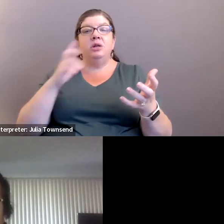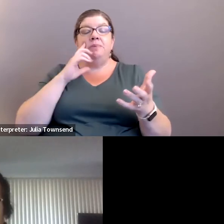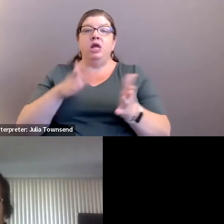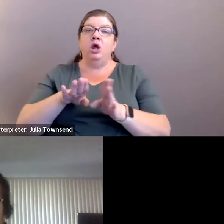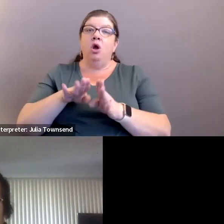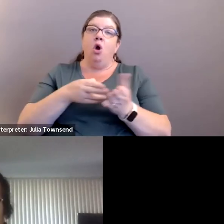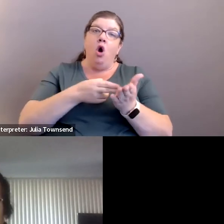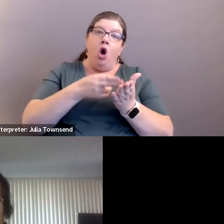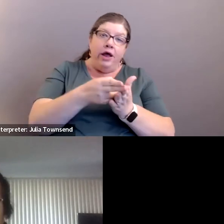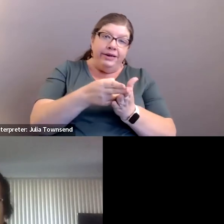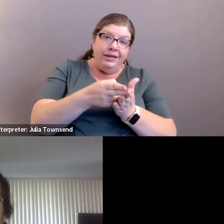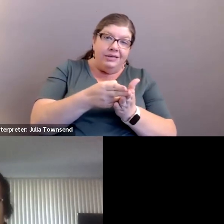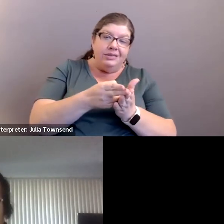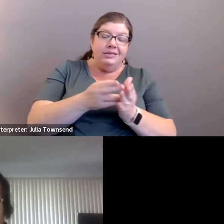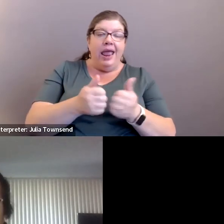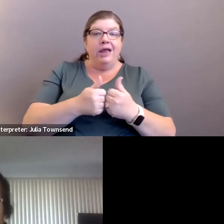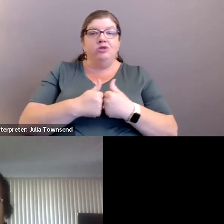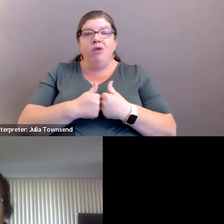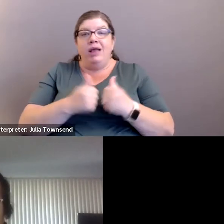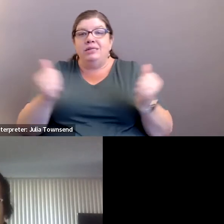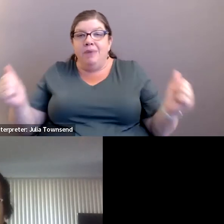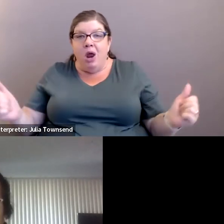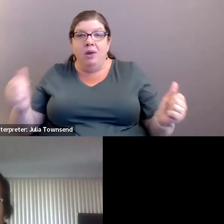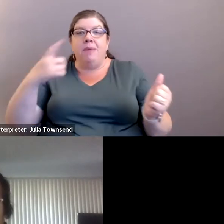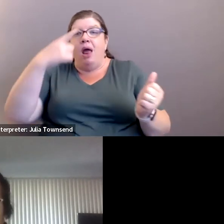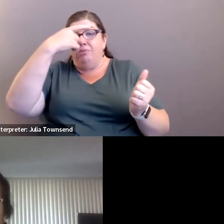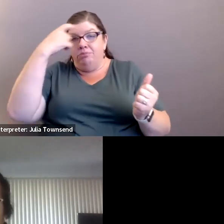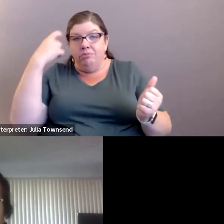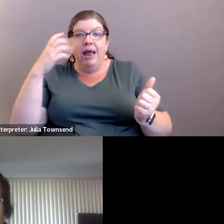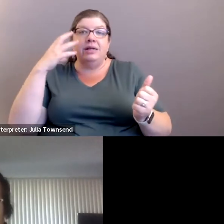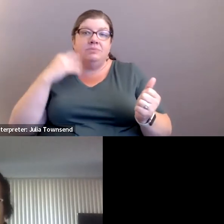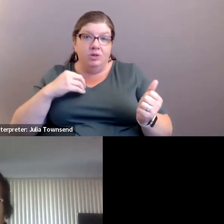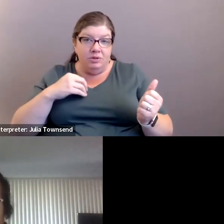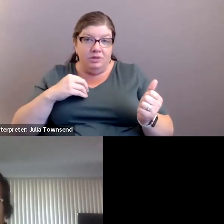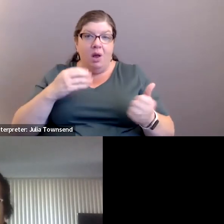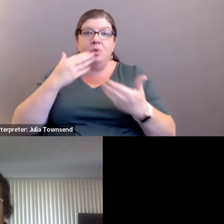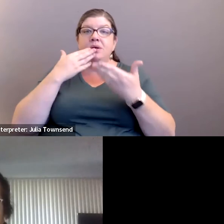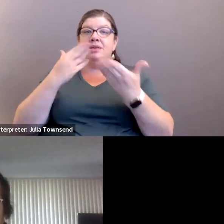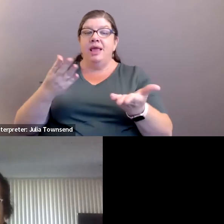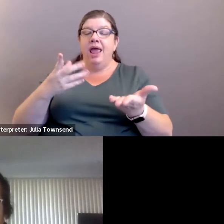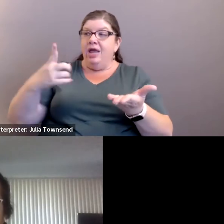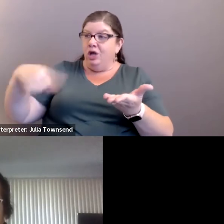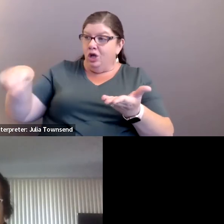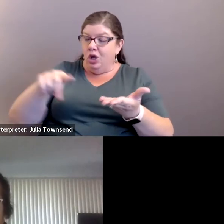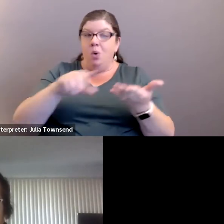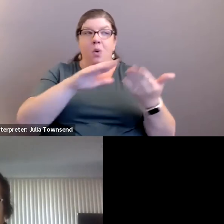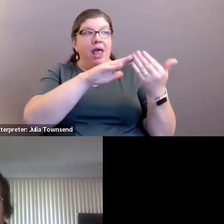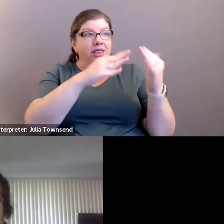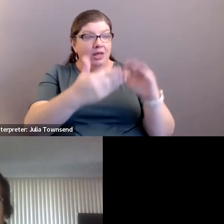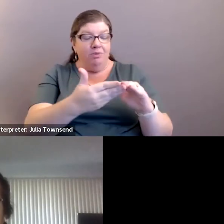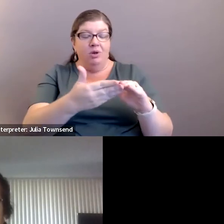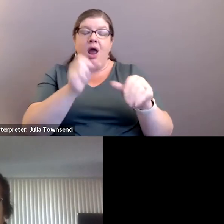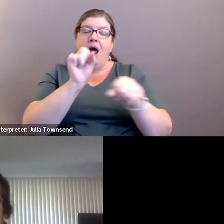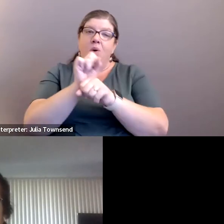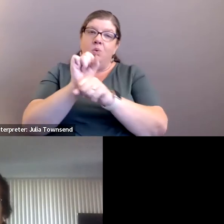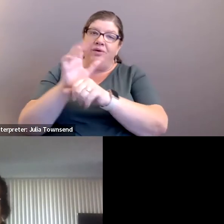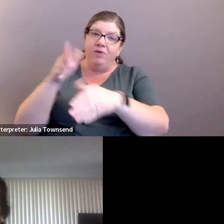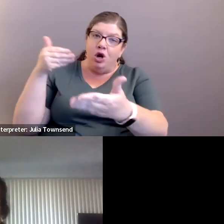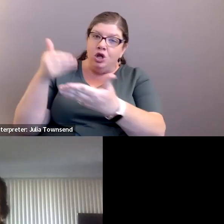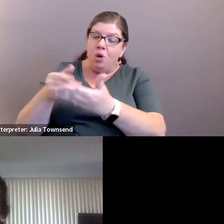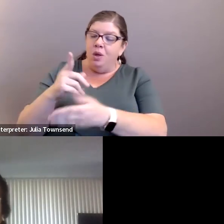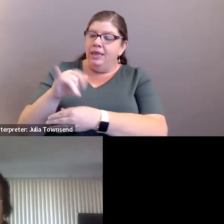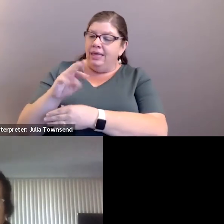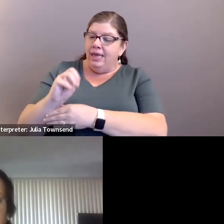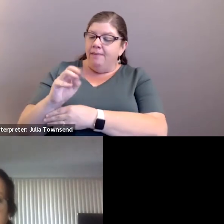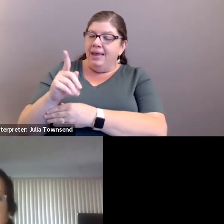transparent about experiences of trauma. And I want to, you know, thank you, thank the community here. I worked very closely with